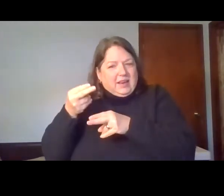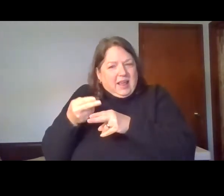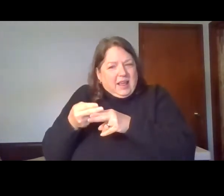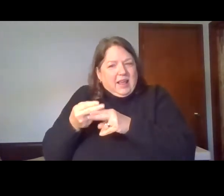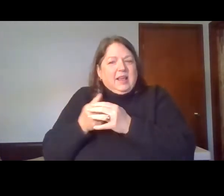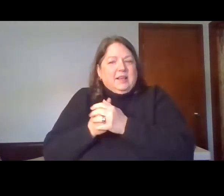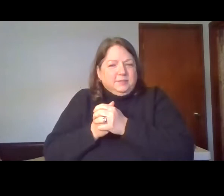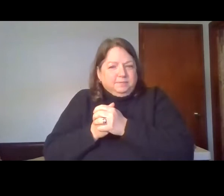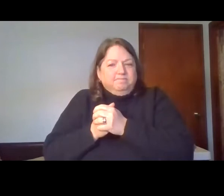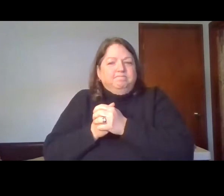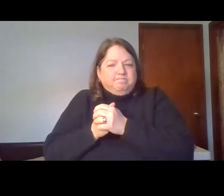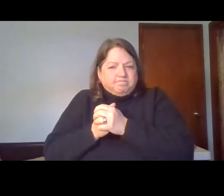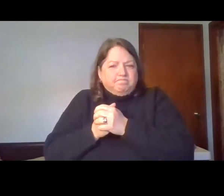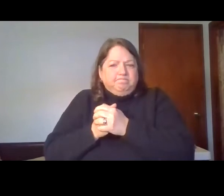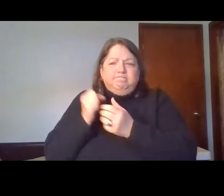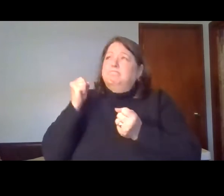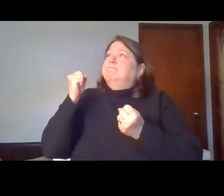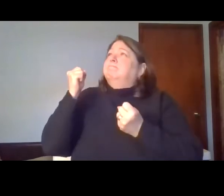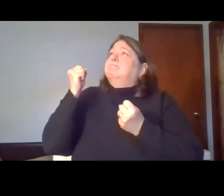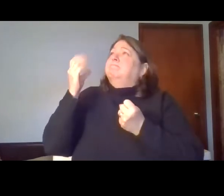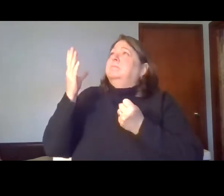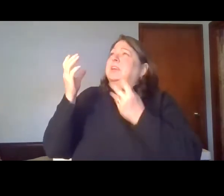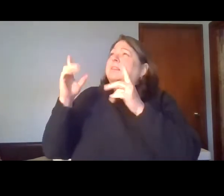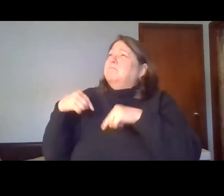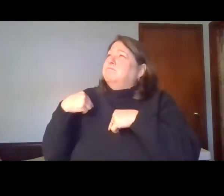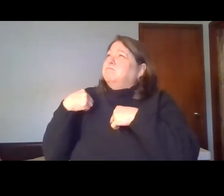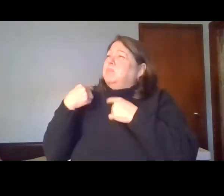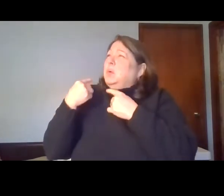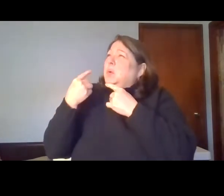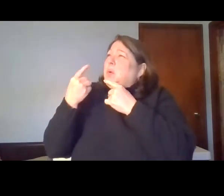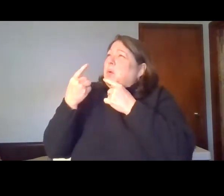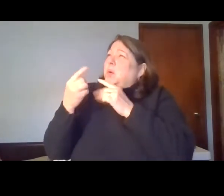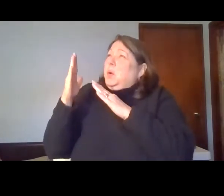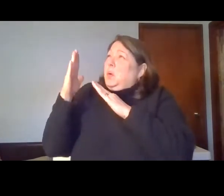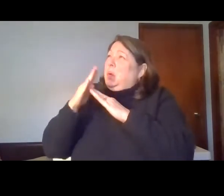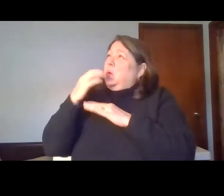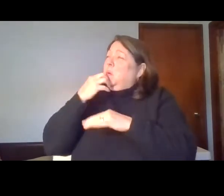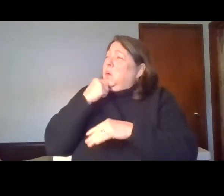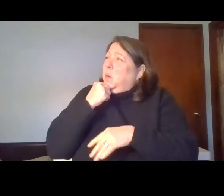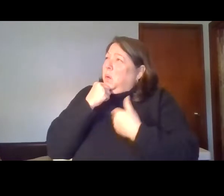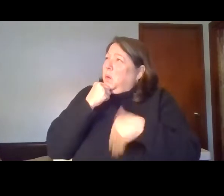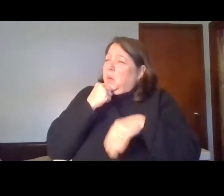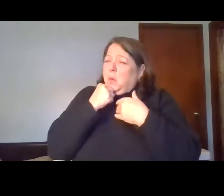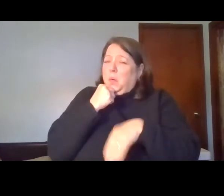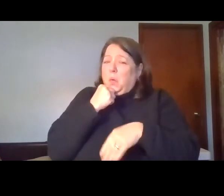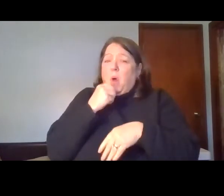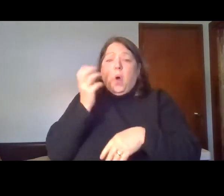name. Sing like never before,